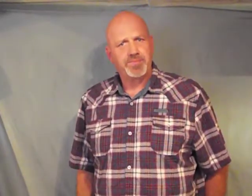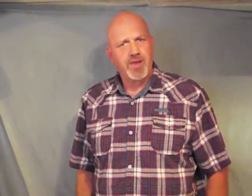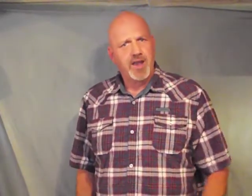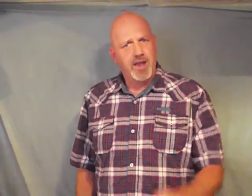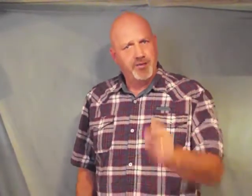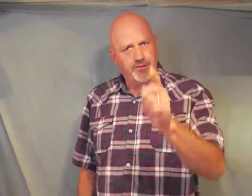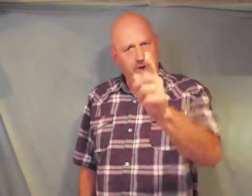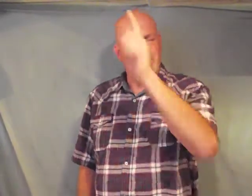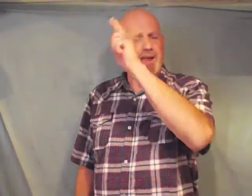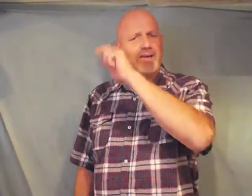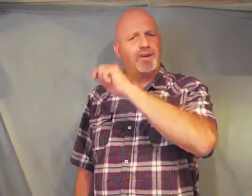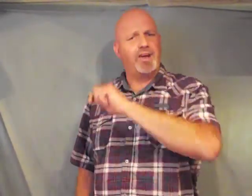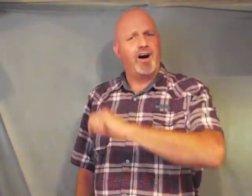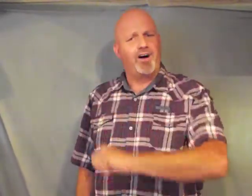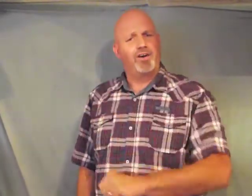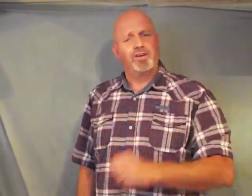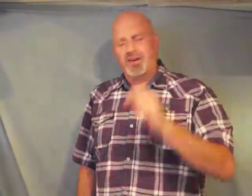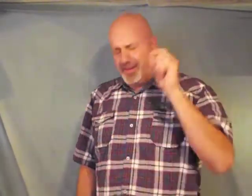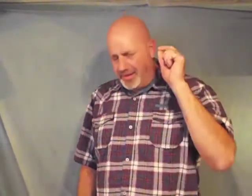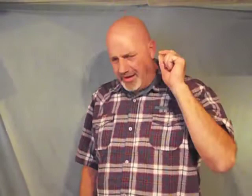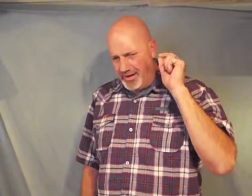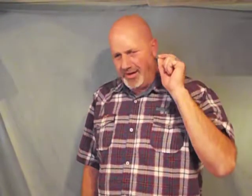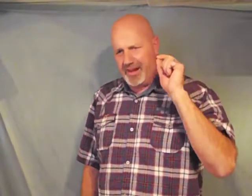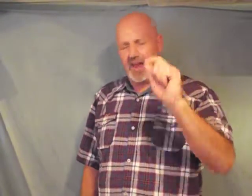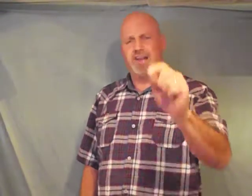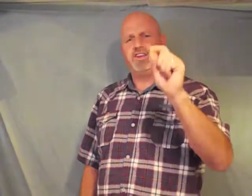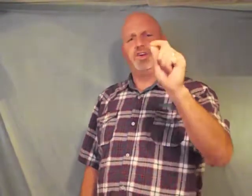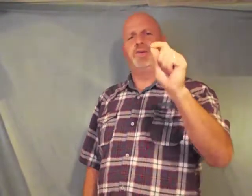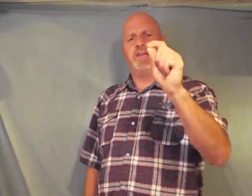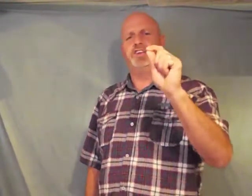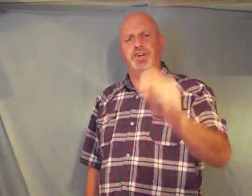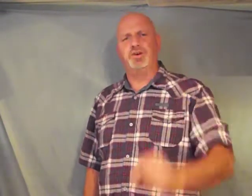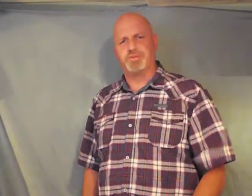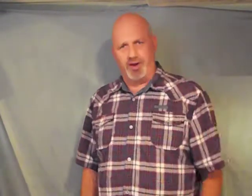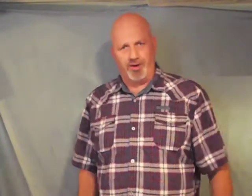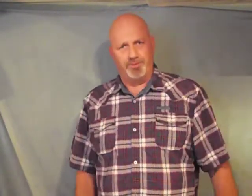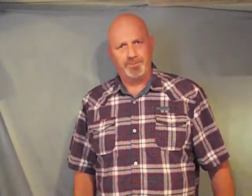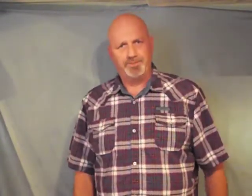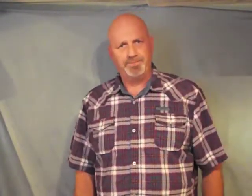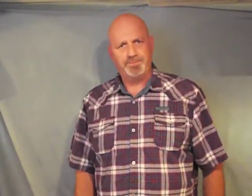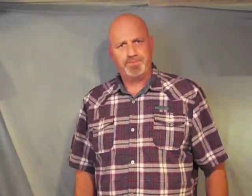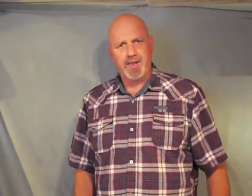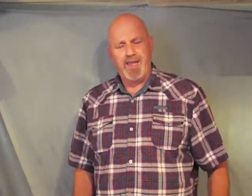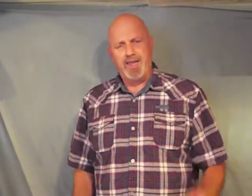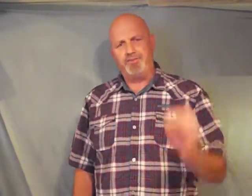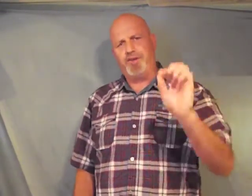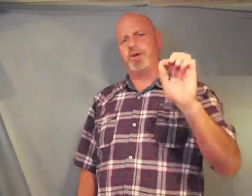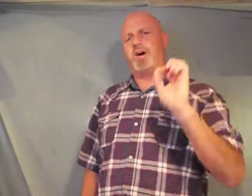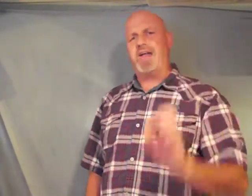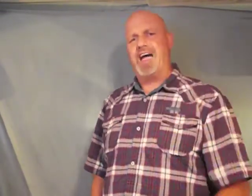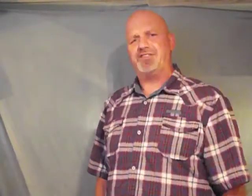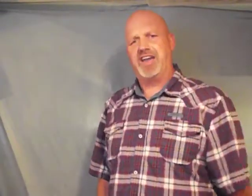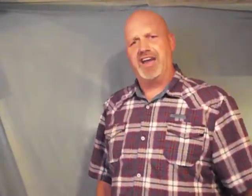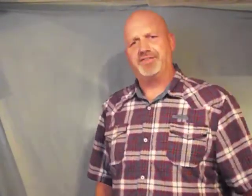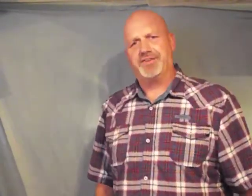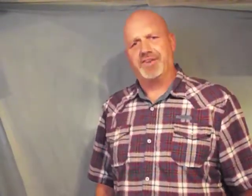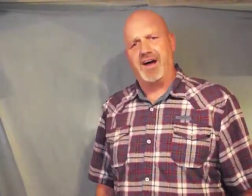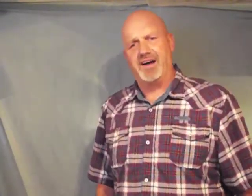if you believe in all then you need to use all if you don't have the gift of tongue